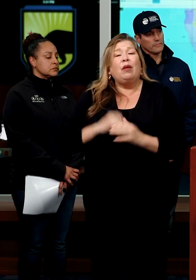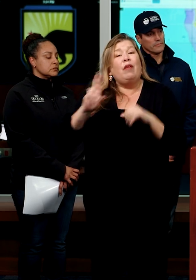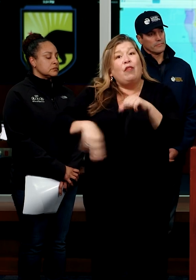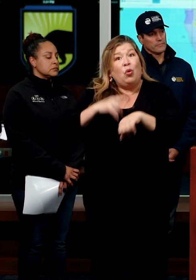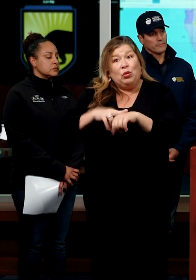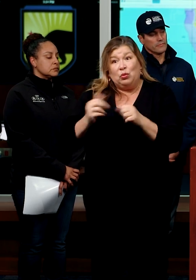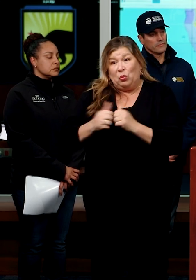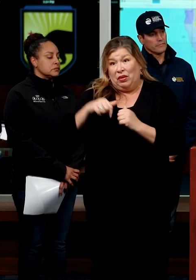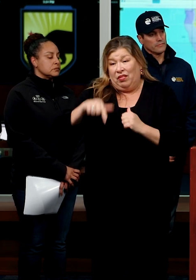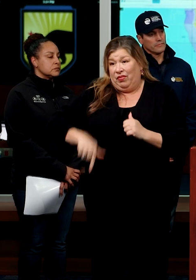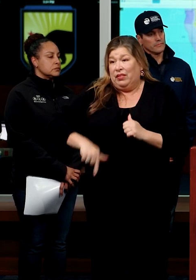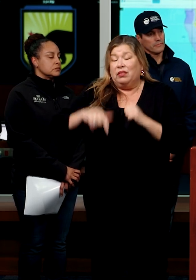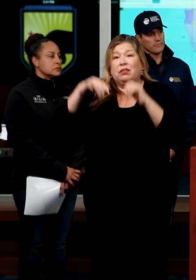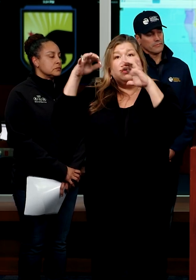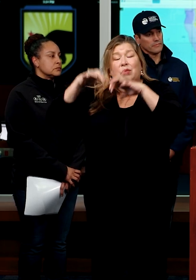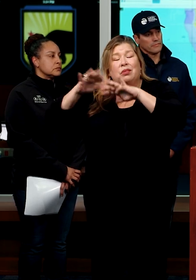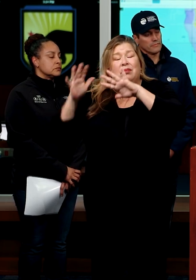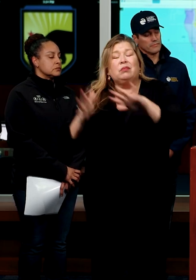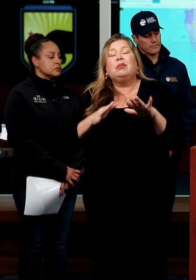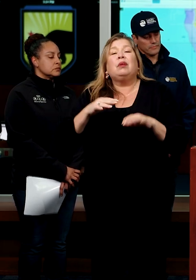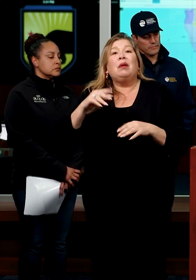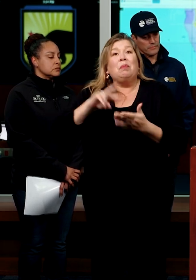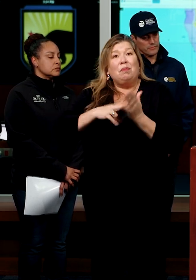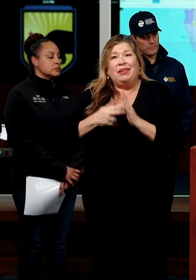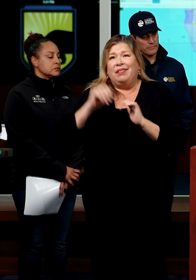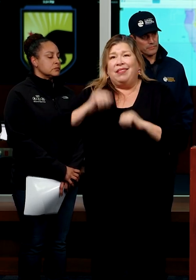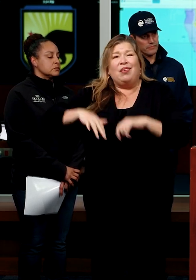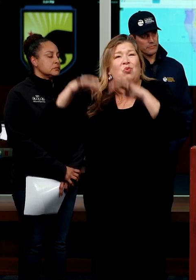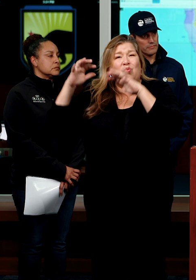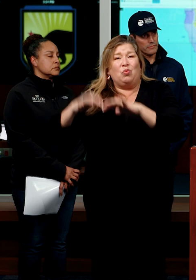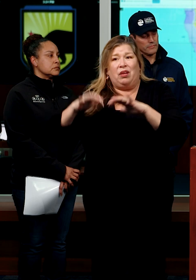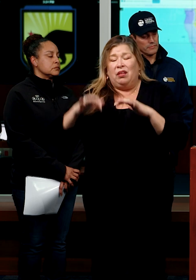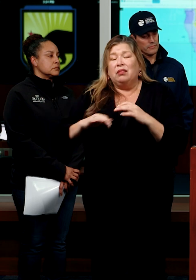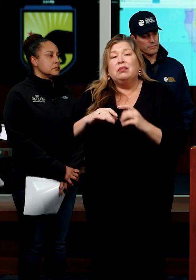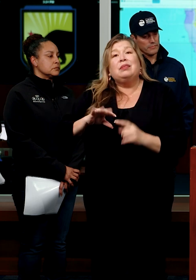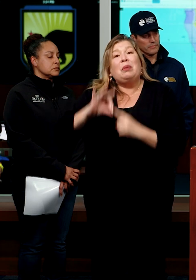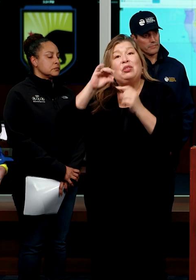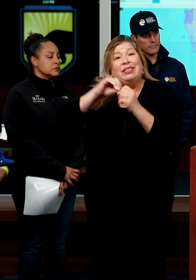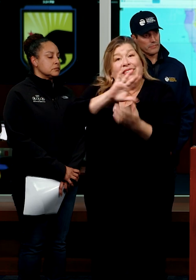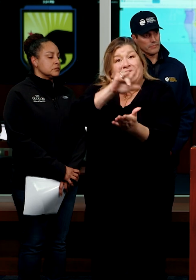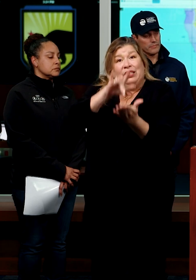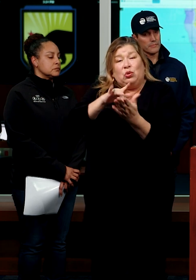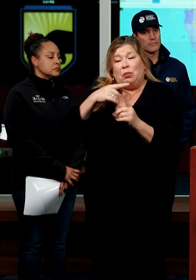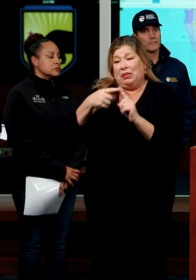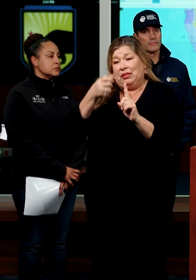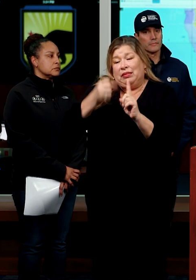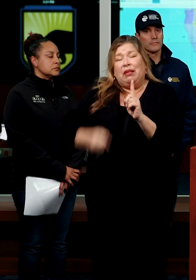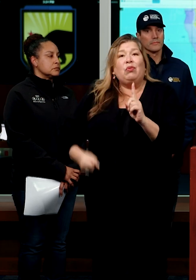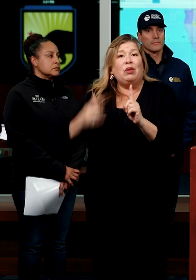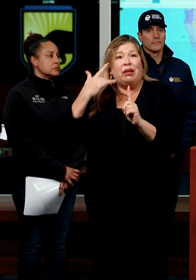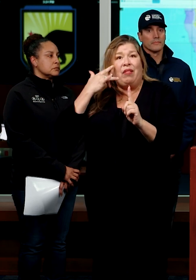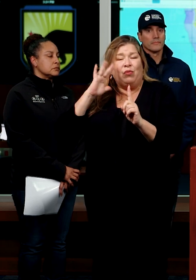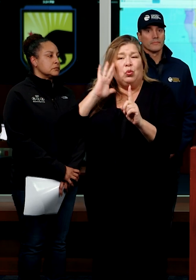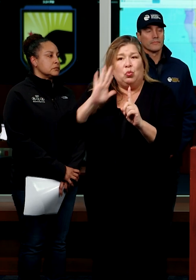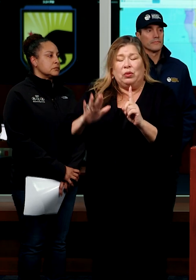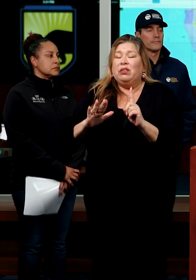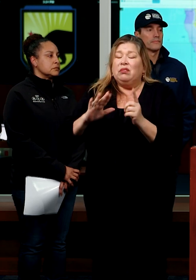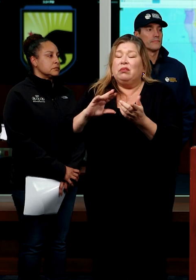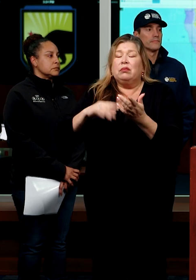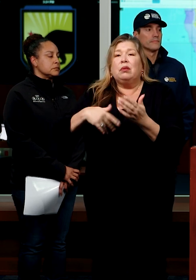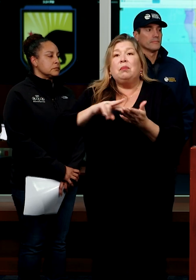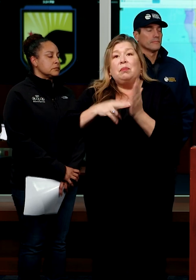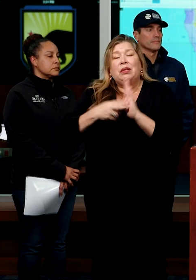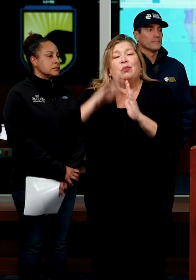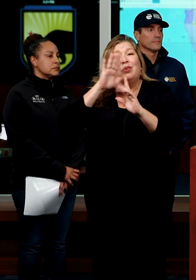storm is widespread moderate to heavy precipitation especially across central and southern California. This will bring widespread